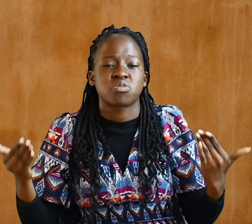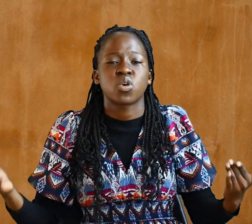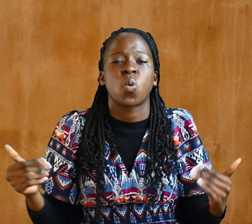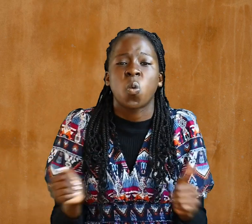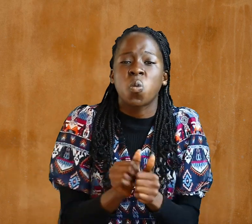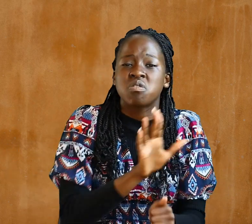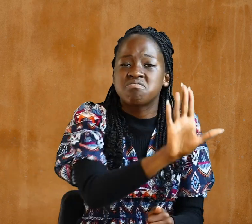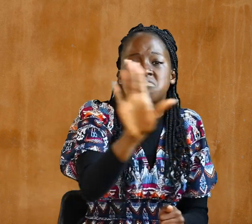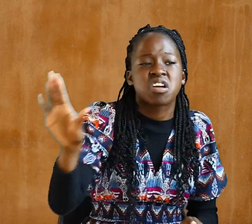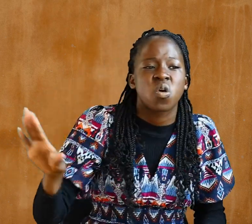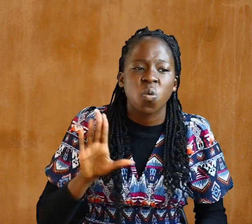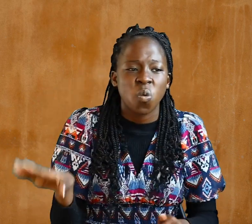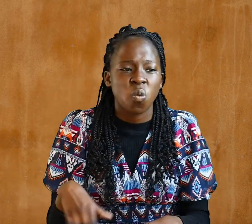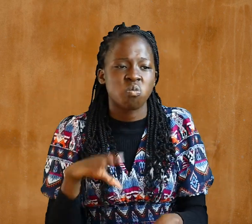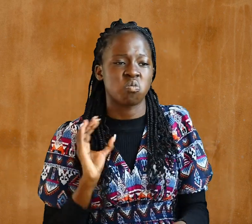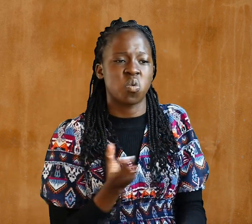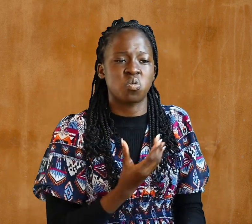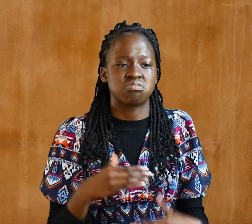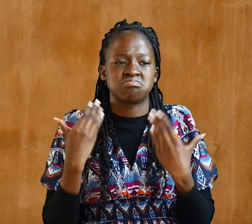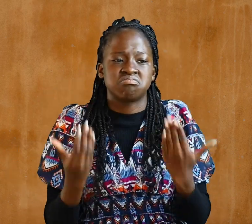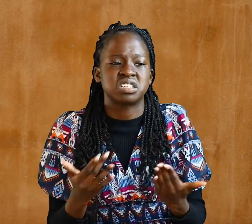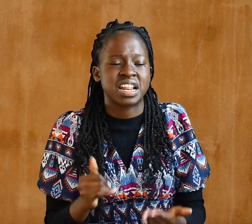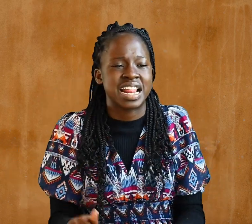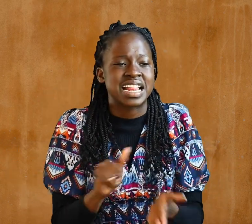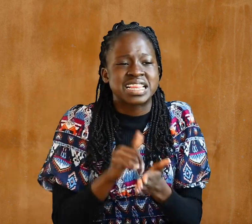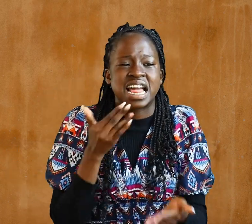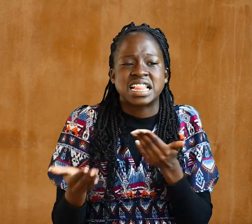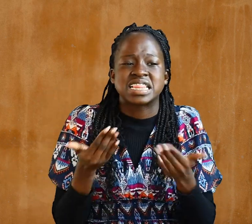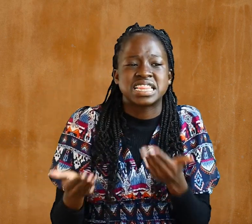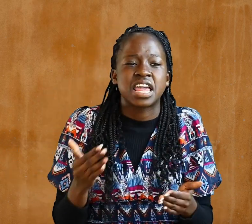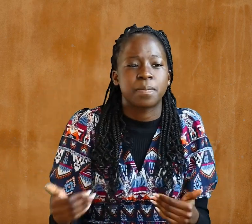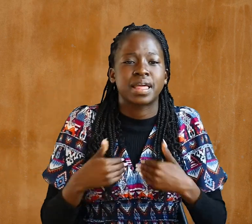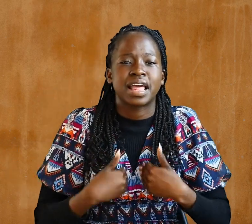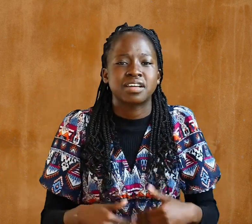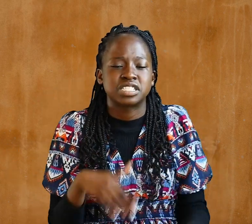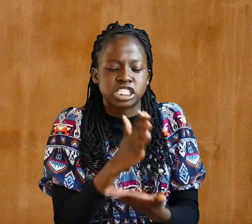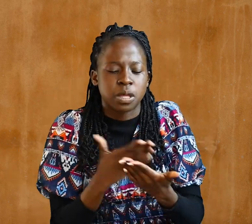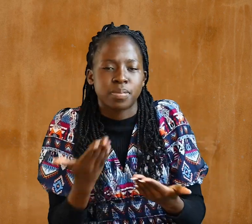hands That they may have something to share With those in need